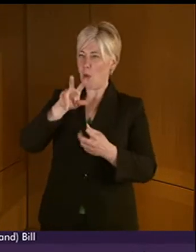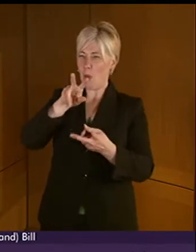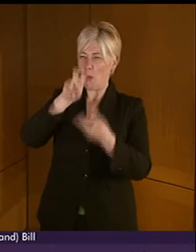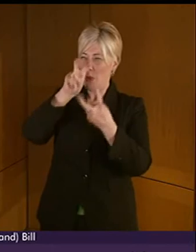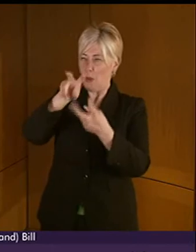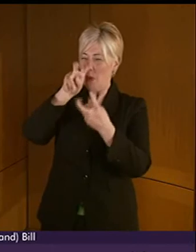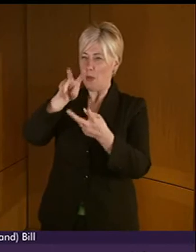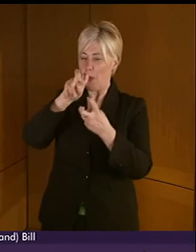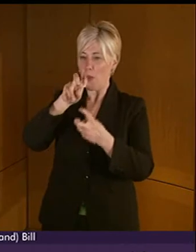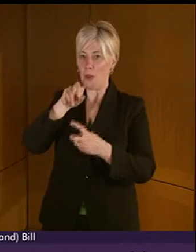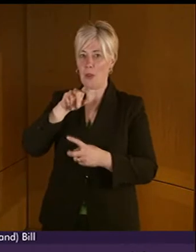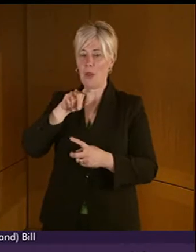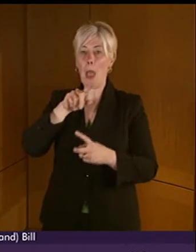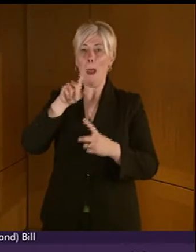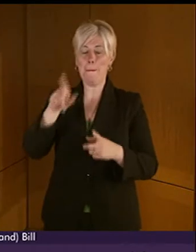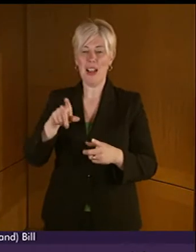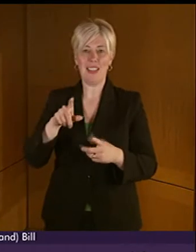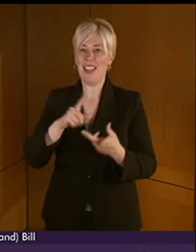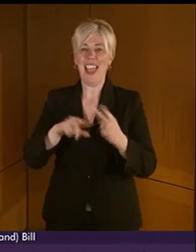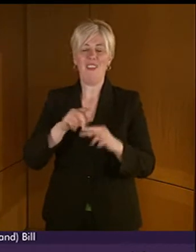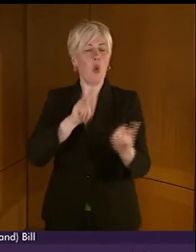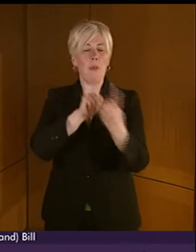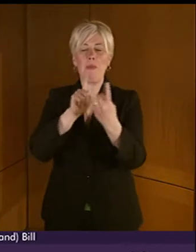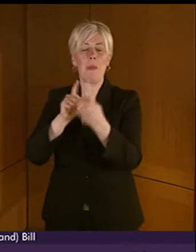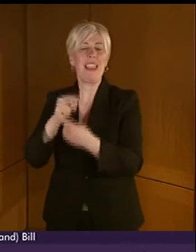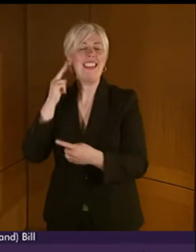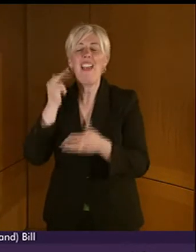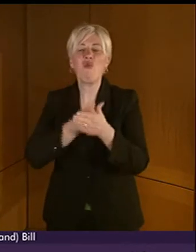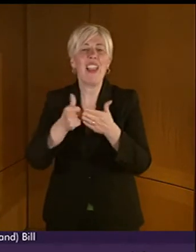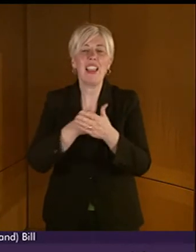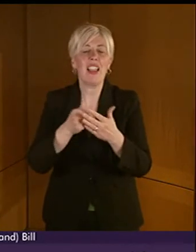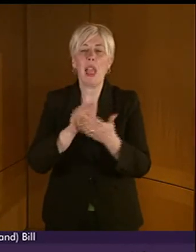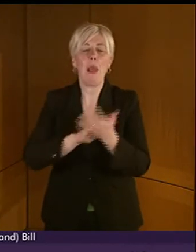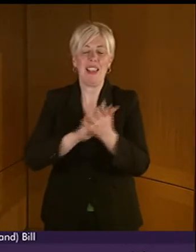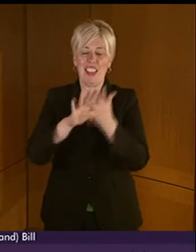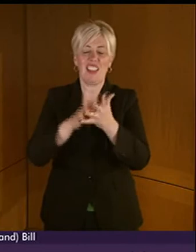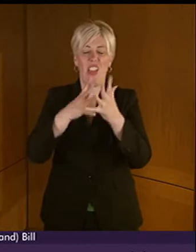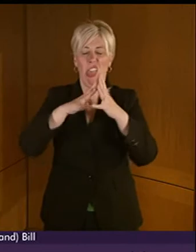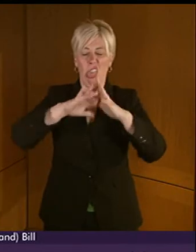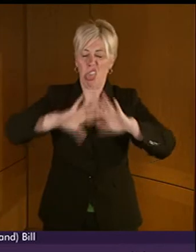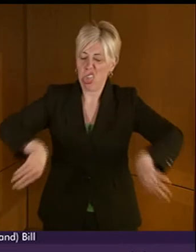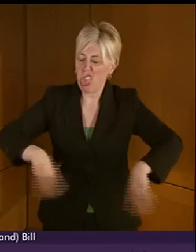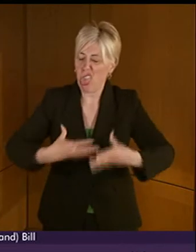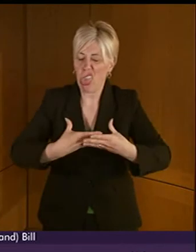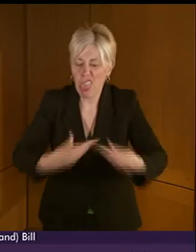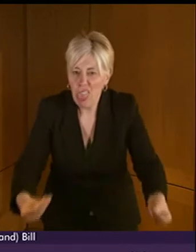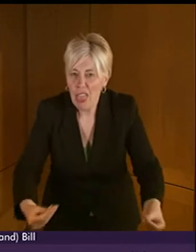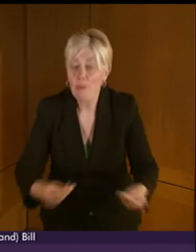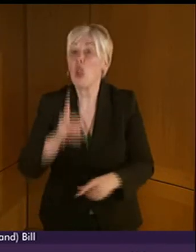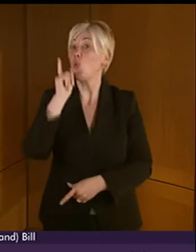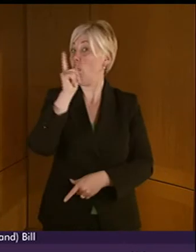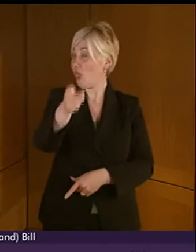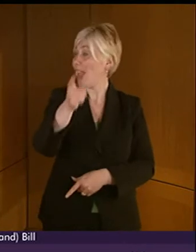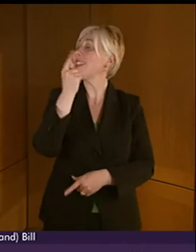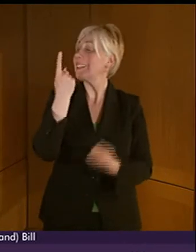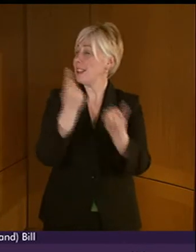very difficult to keep those skills up if you're not using it on a regular basis so that's maybe something we need to look at in the